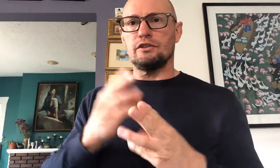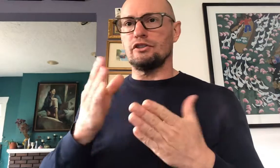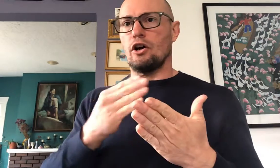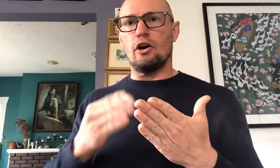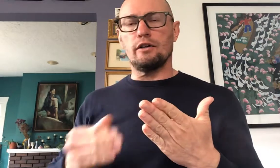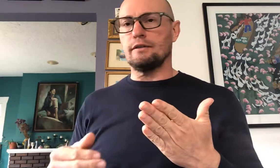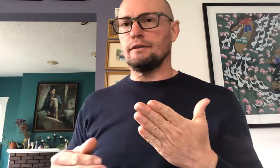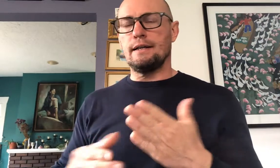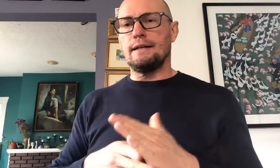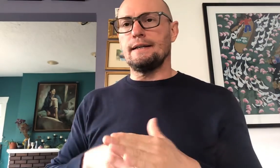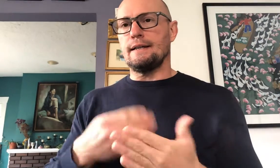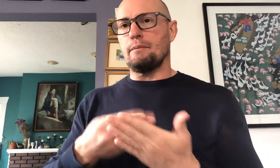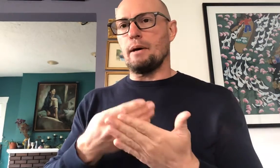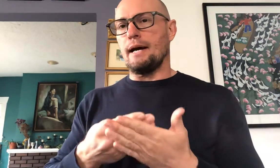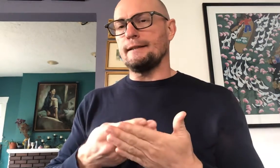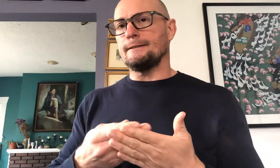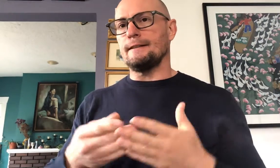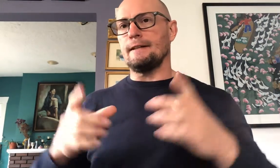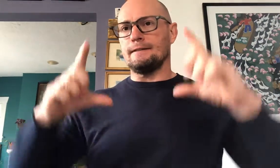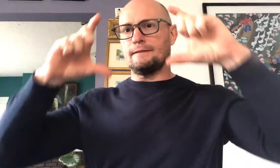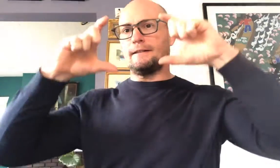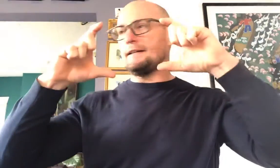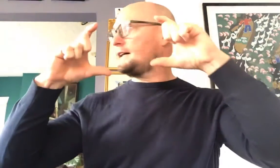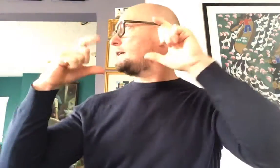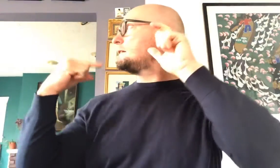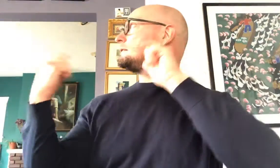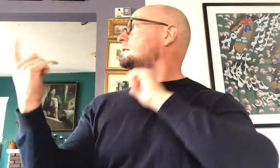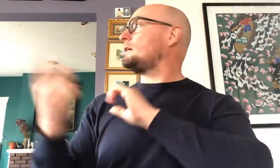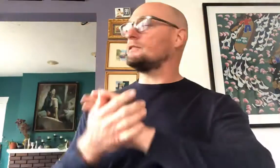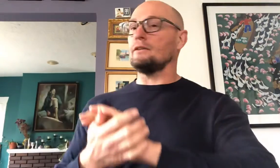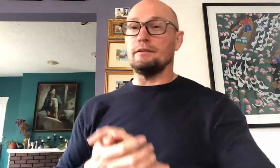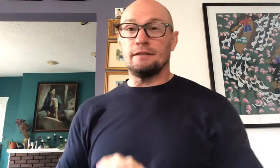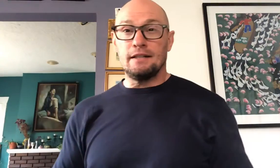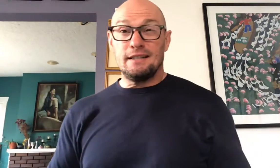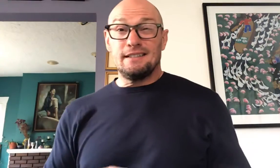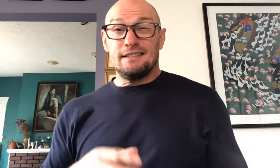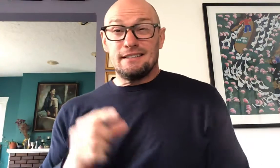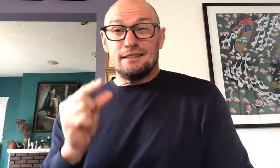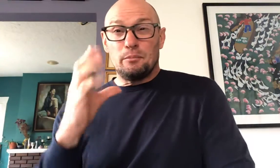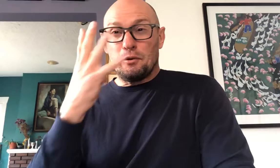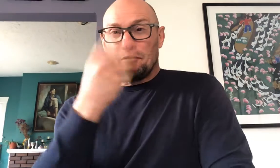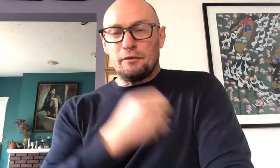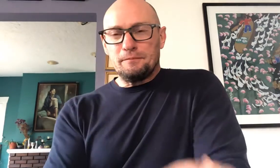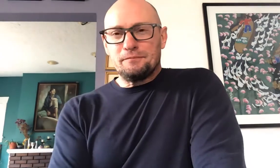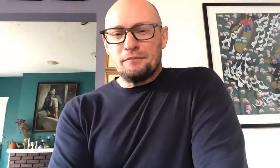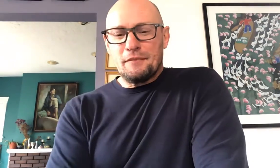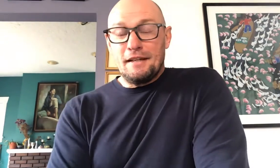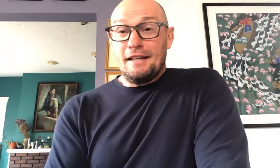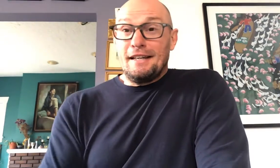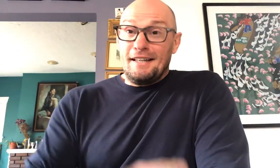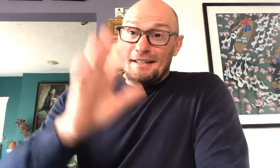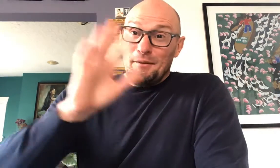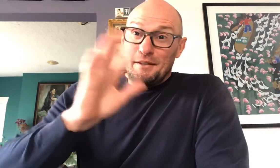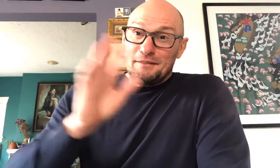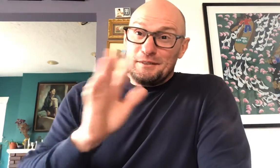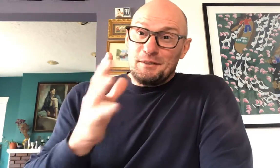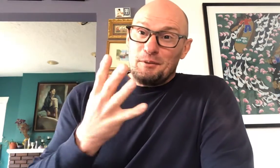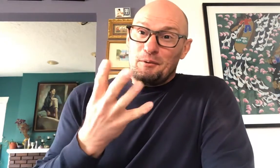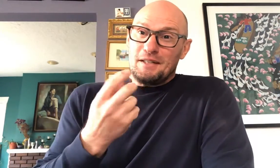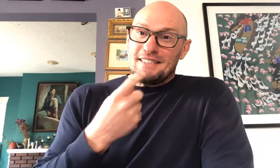just art that he buys and then um I'll draw so beautiful anyway just wanted